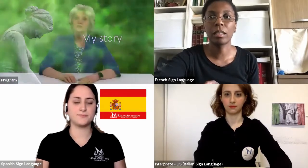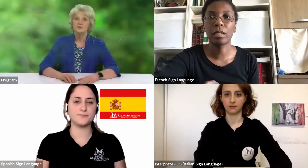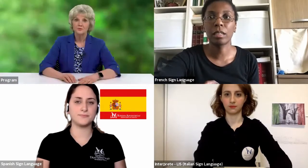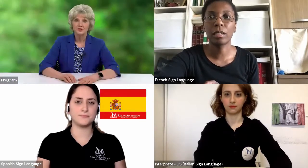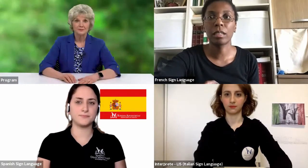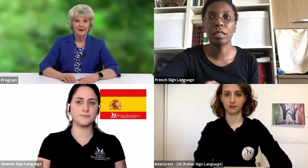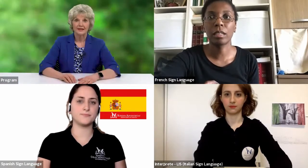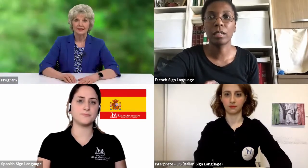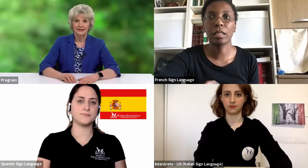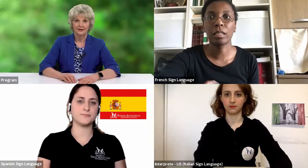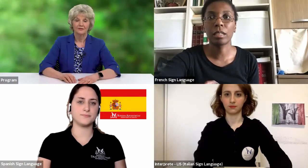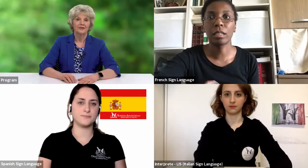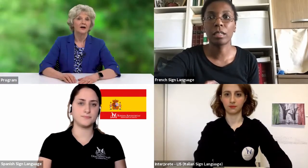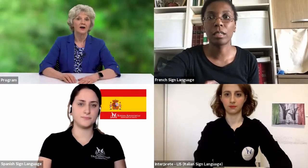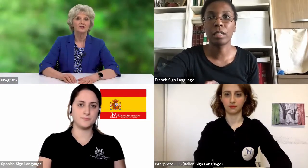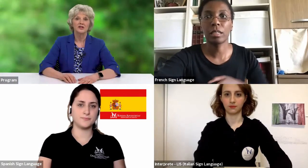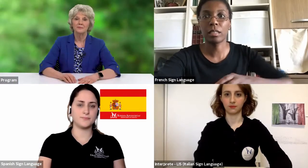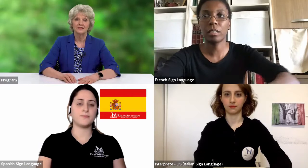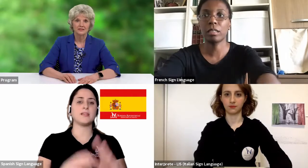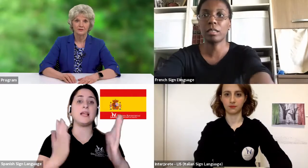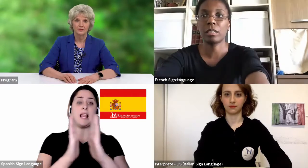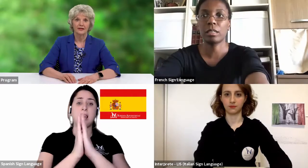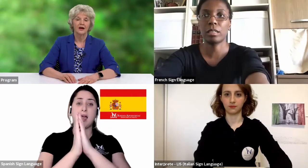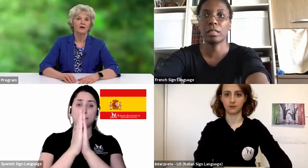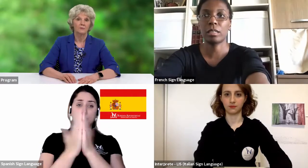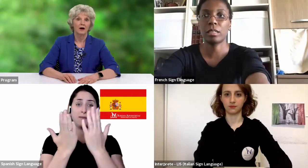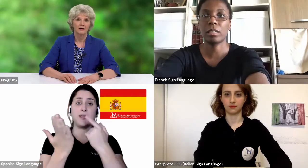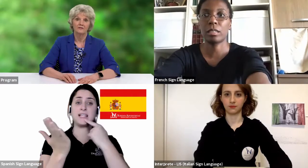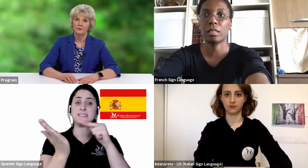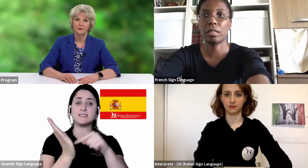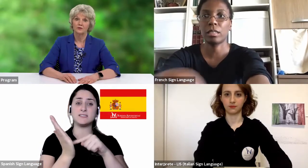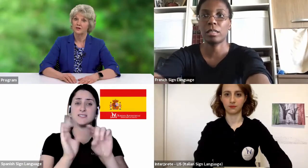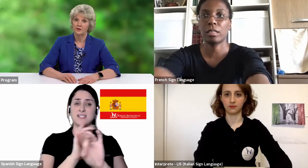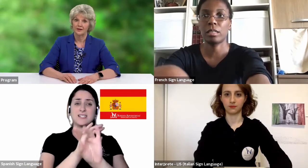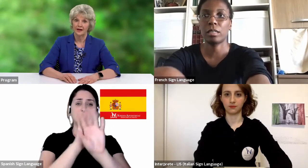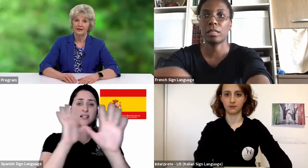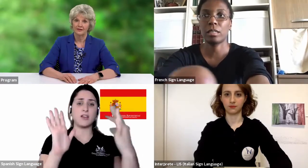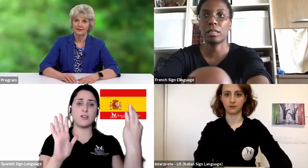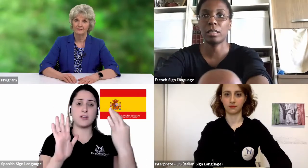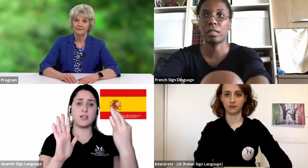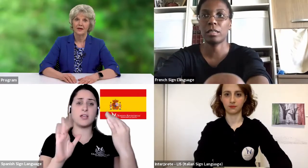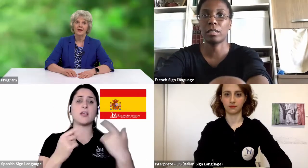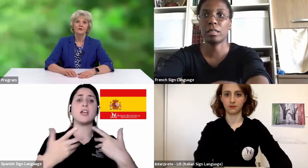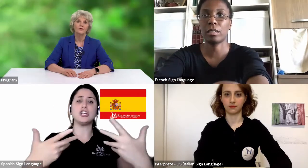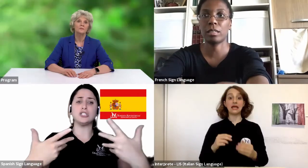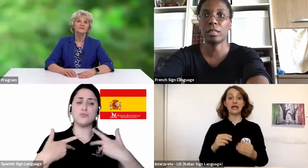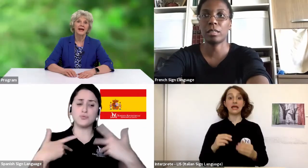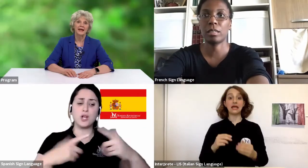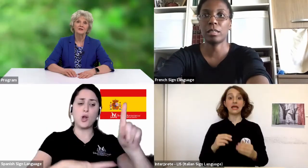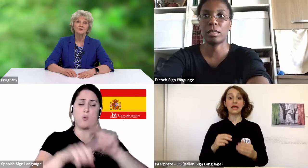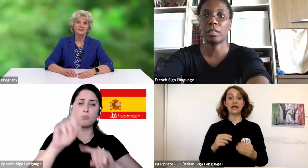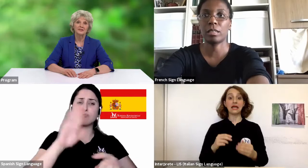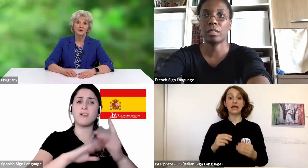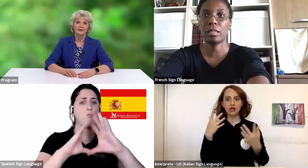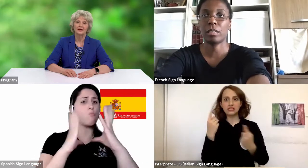The scriptures make it clear that hardship and suffering are a part of the world that you and I live in. In Romans